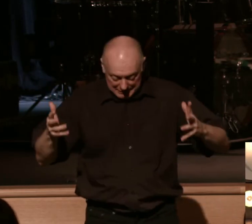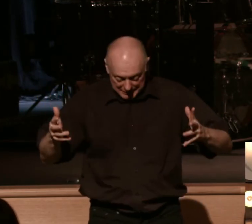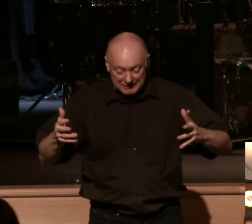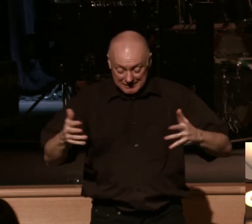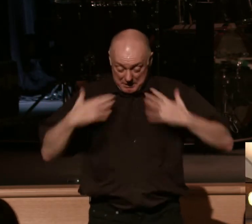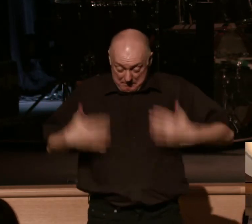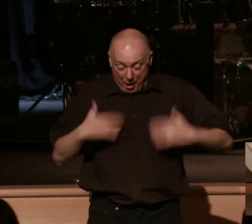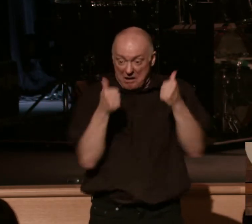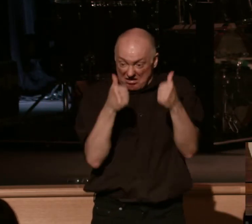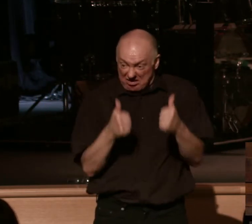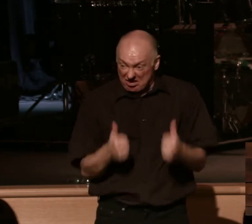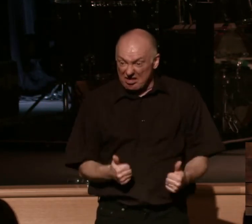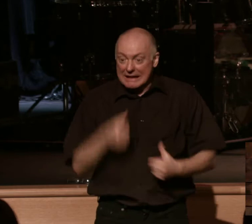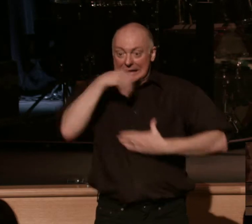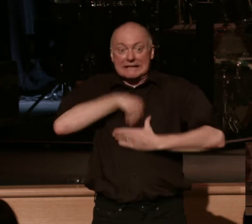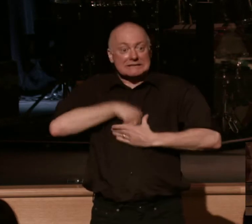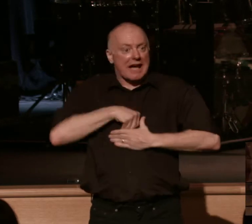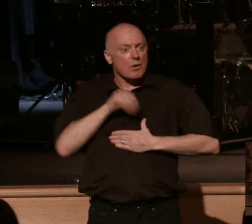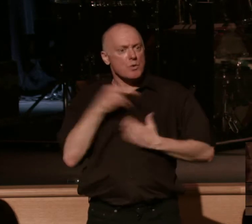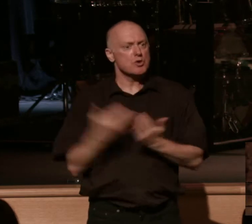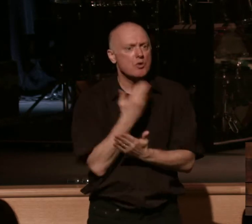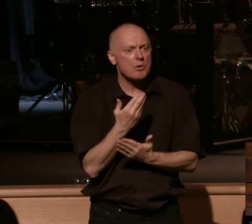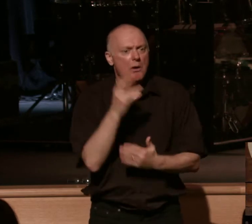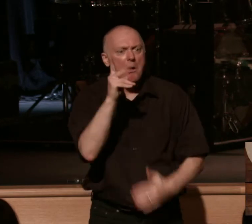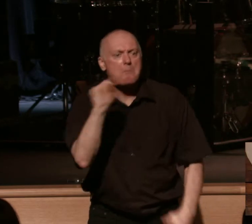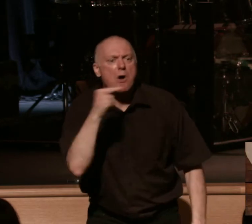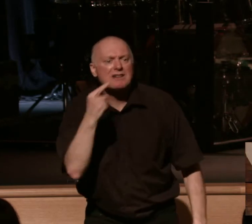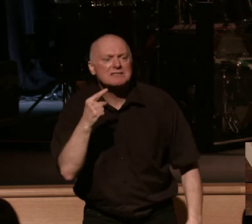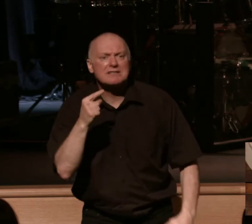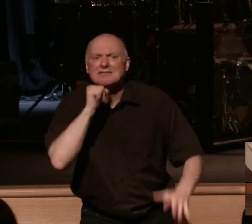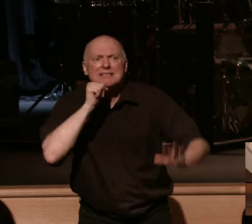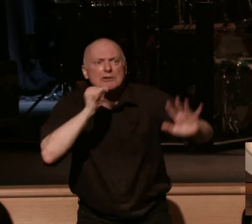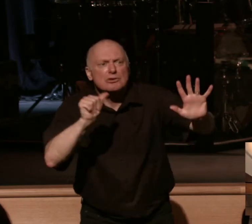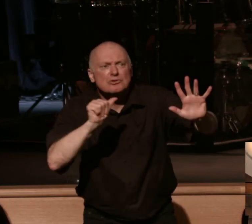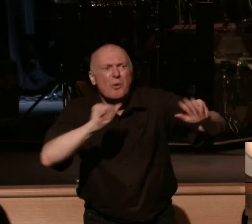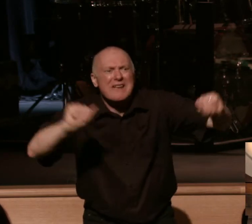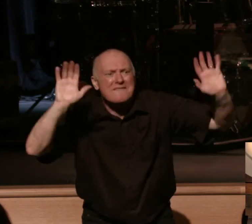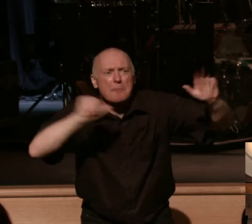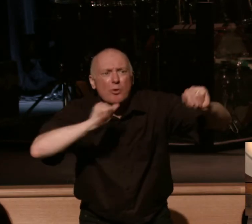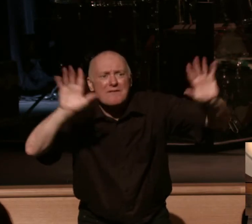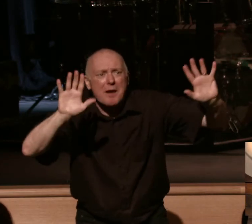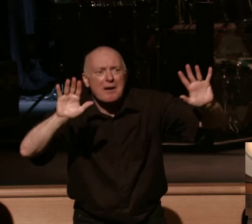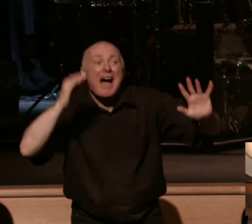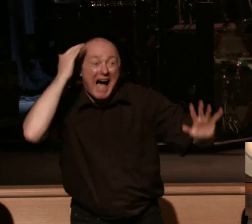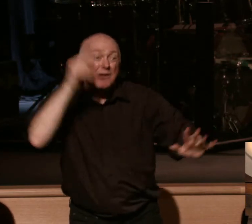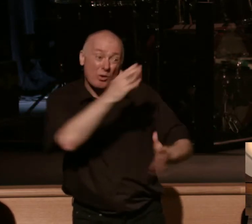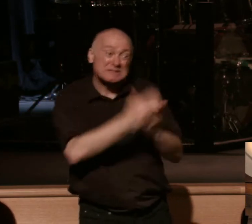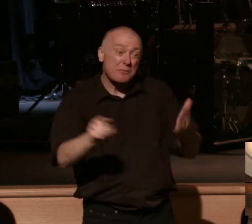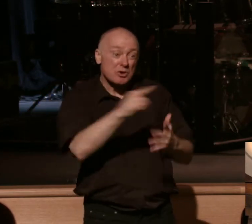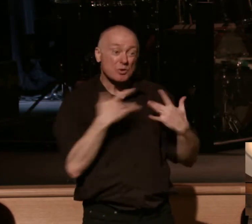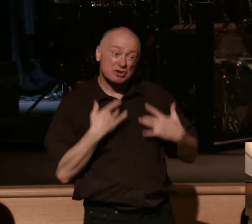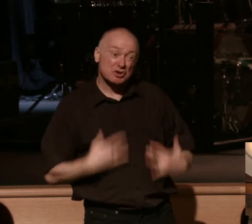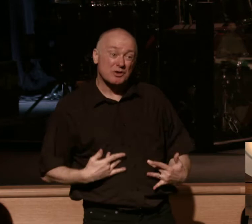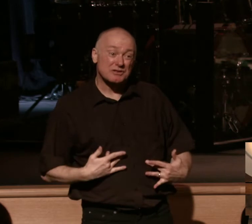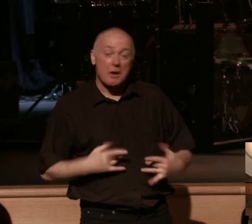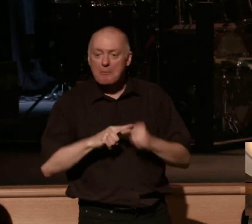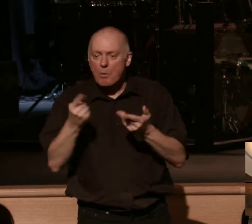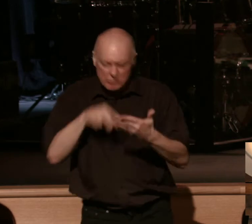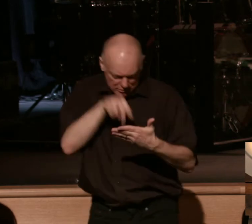away, inner nature renewed. So, Paul says, don't, don't lose heart then. You're discouraged right now. Yeah, I get discouraged too, but I read this and I'm like, mm, that helps.